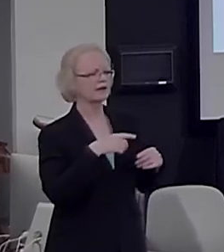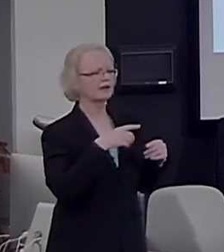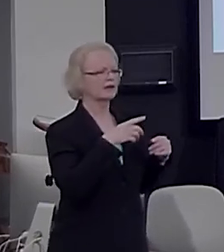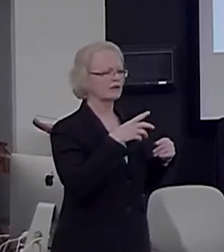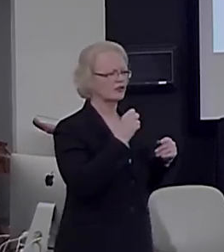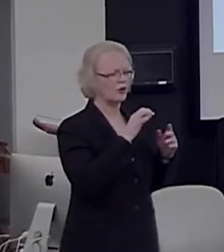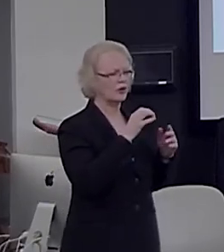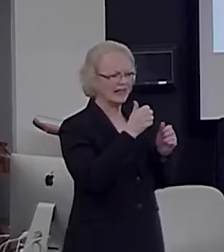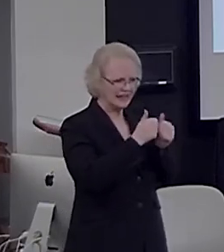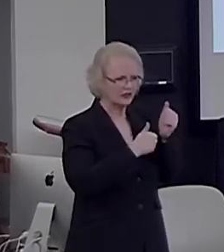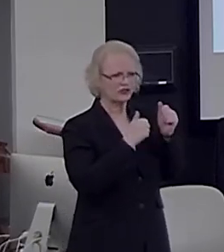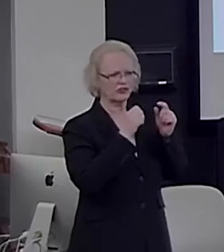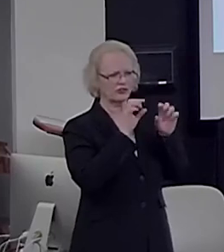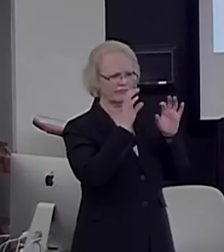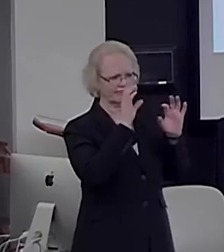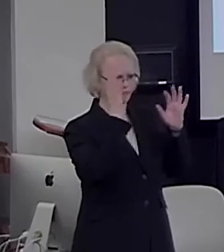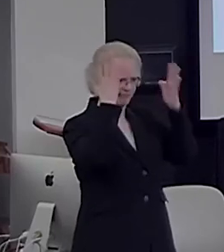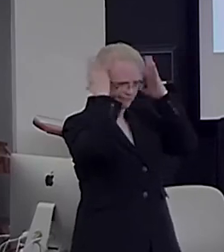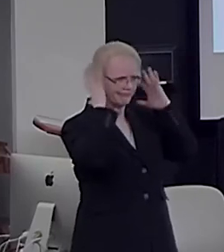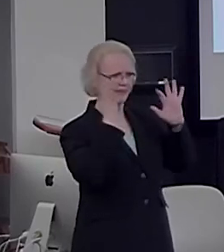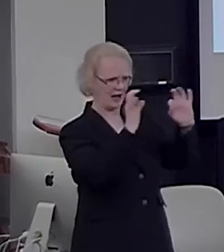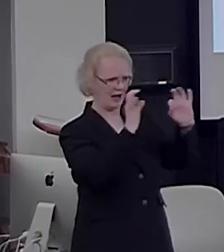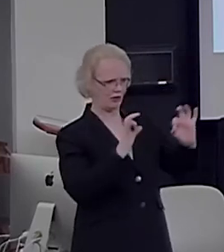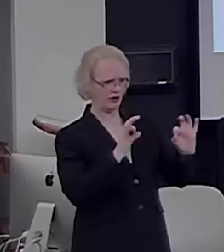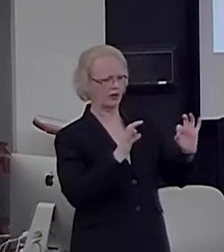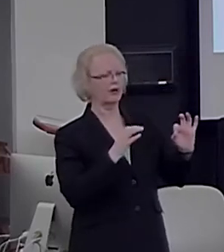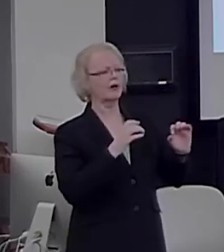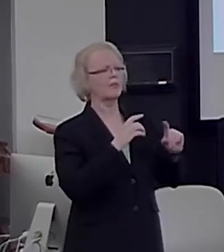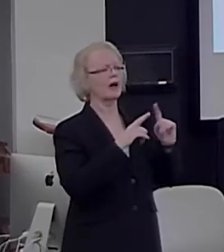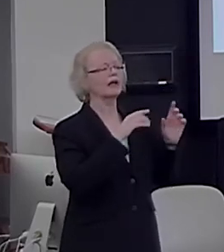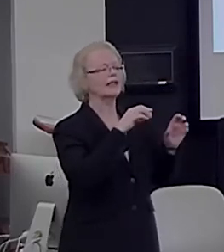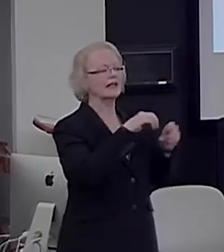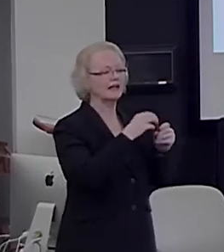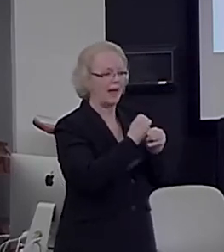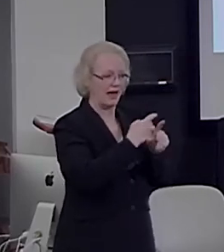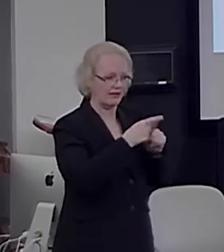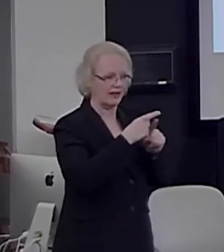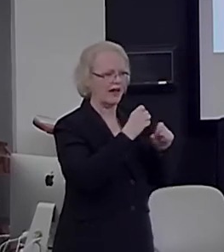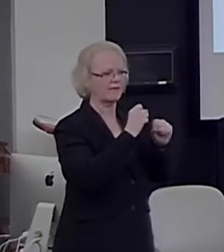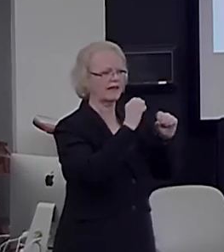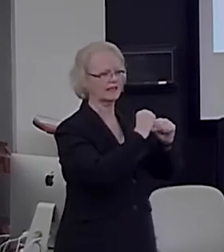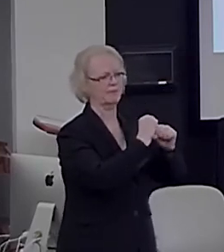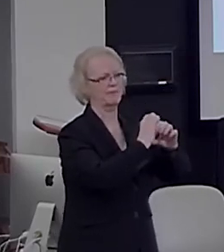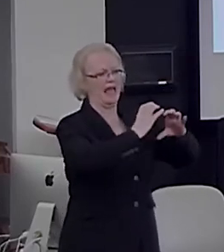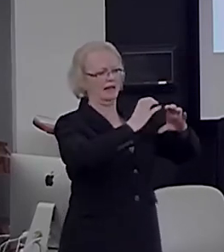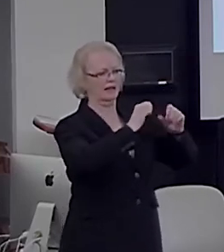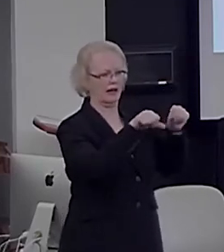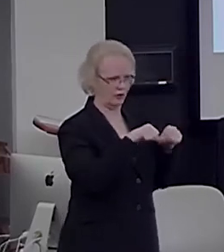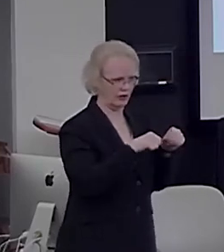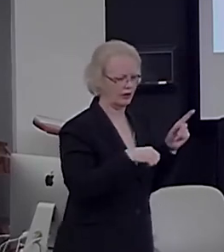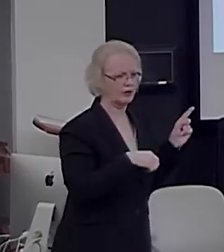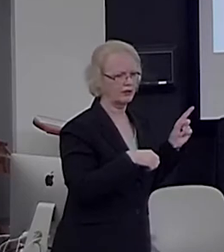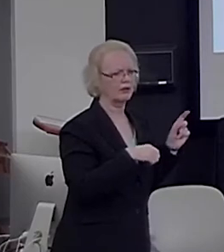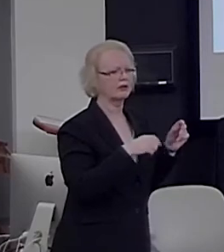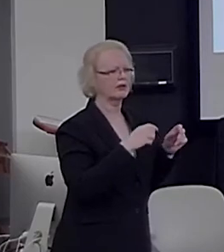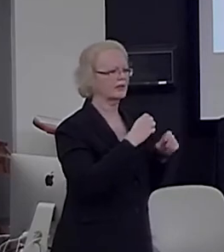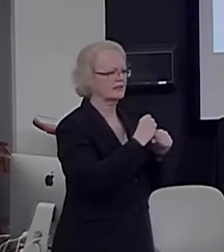controls in this respect, except they have expanded areas. And in particular, there is an expansion of the responses to